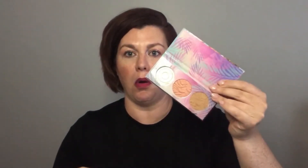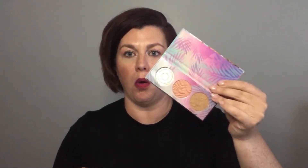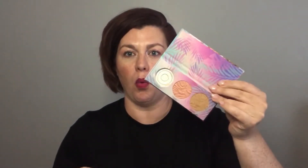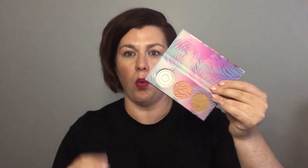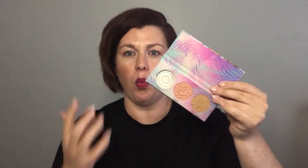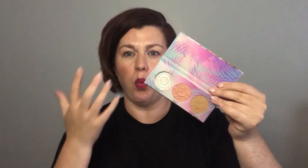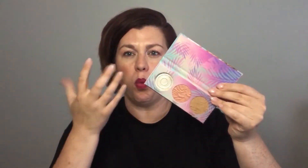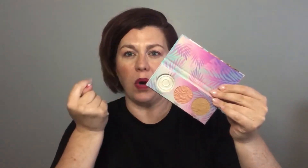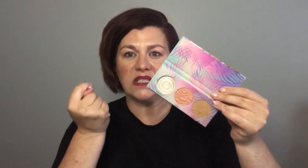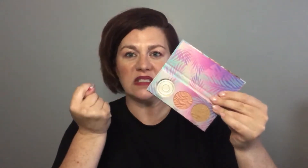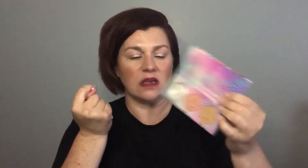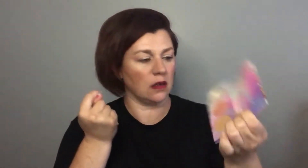what